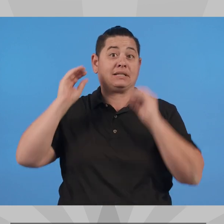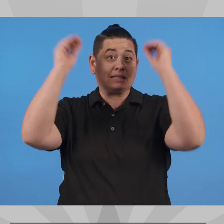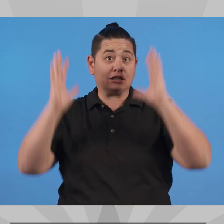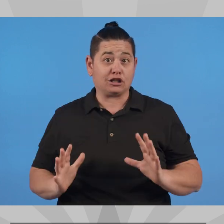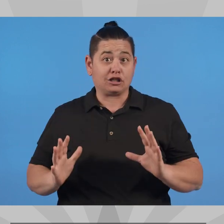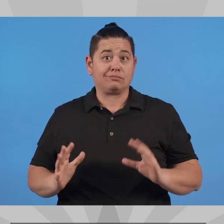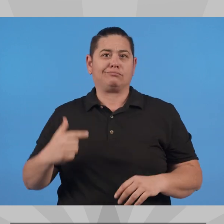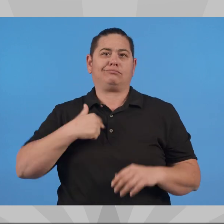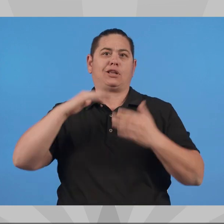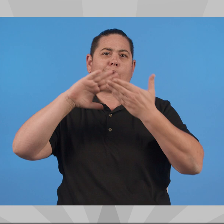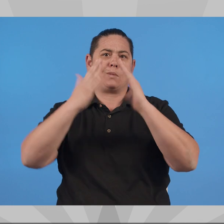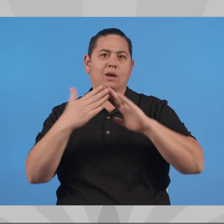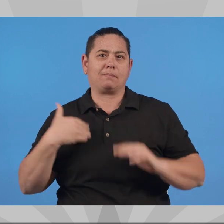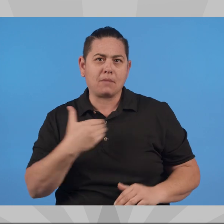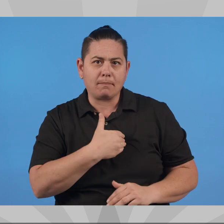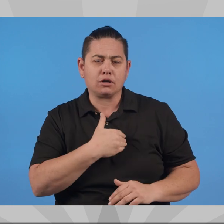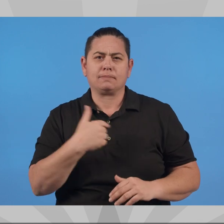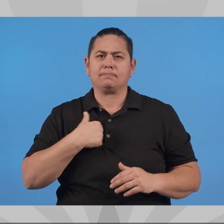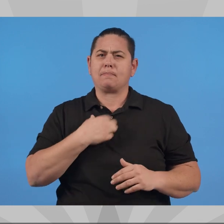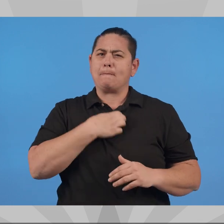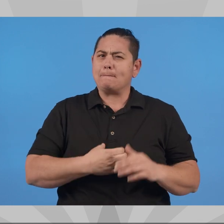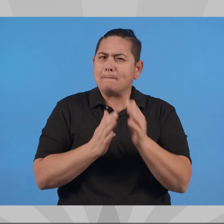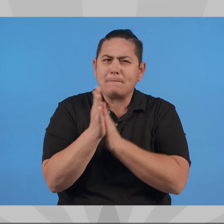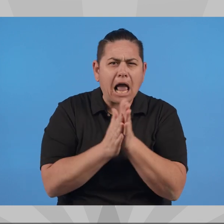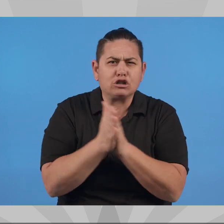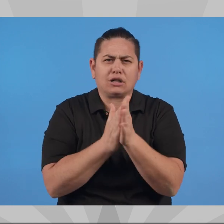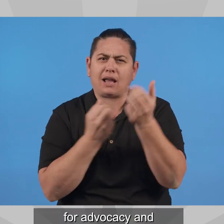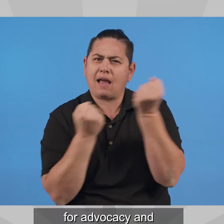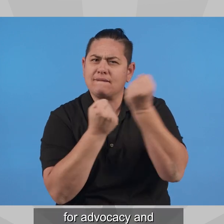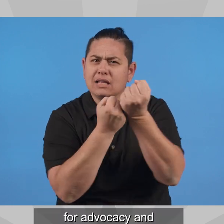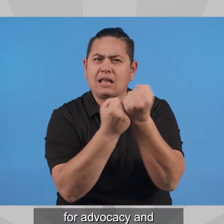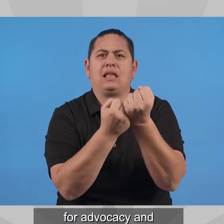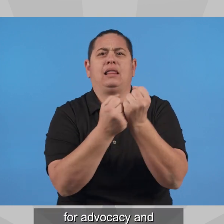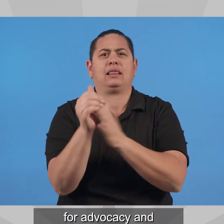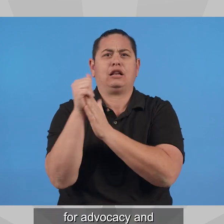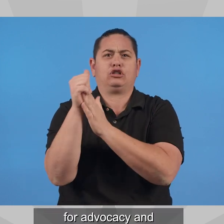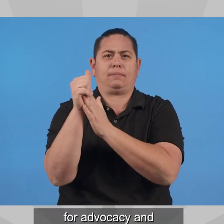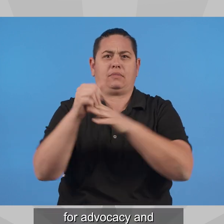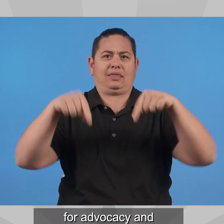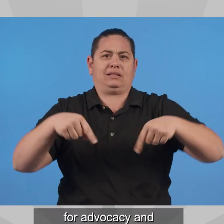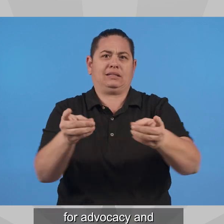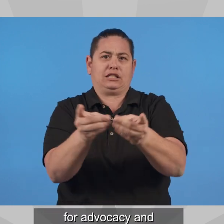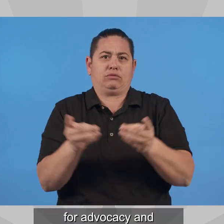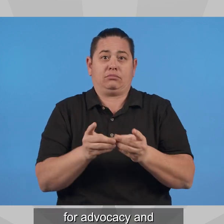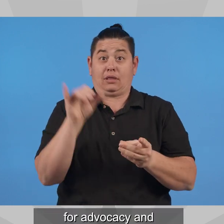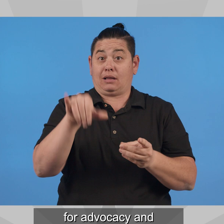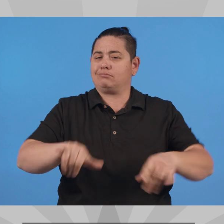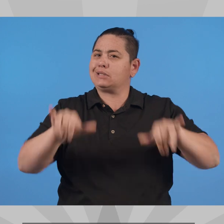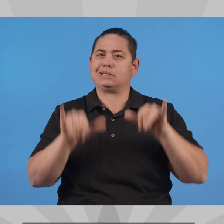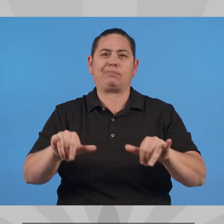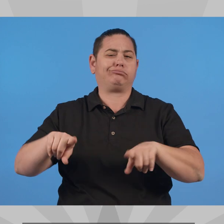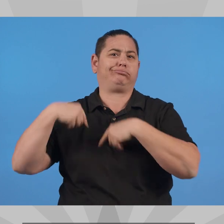former educator, and a community member whose lifelong love for advocacy and leadership has been